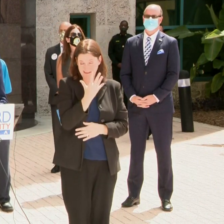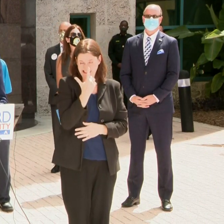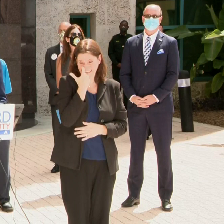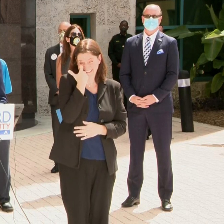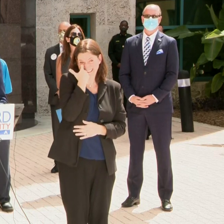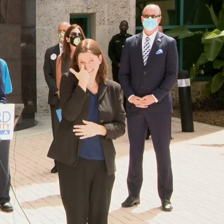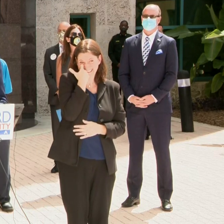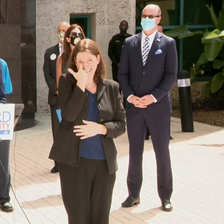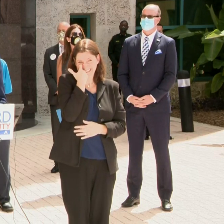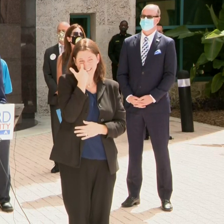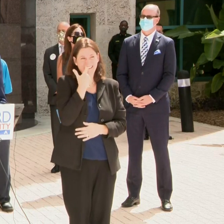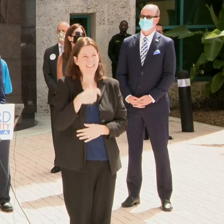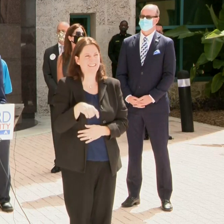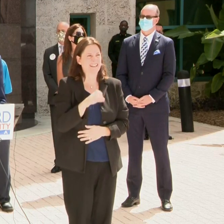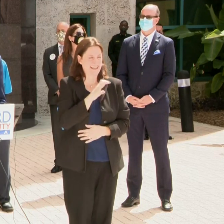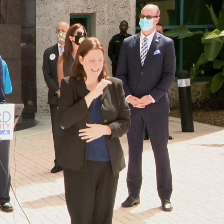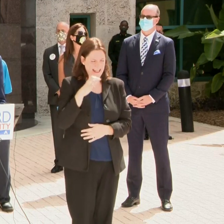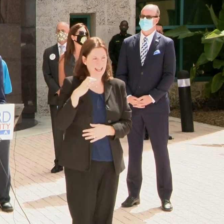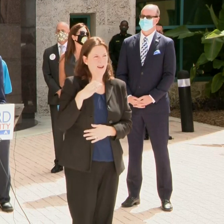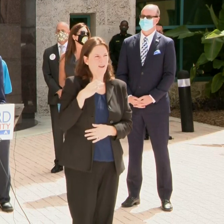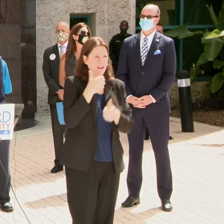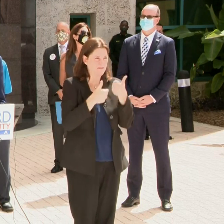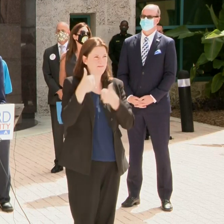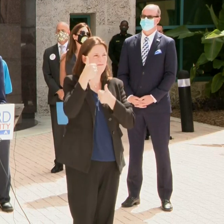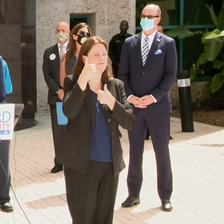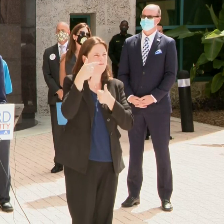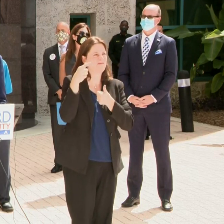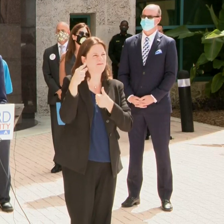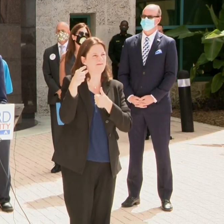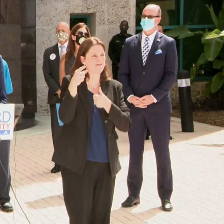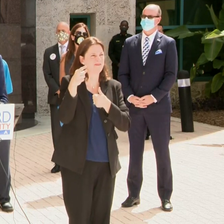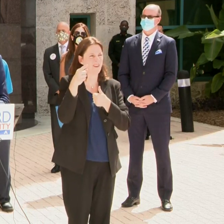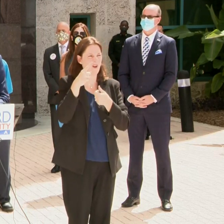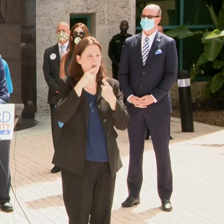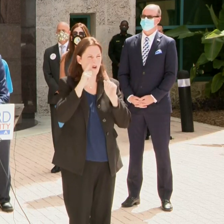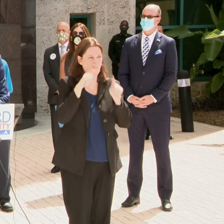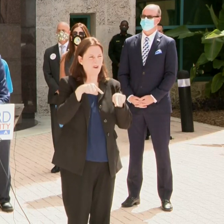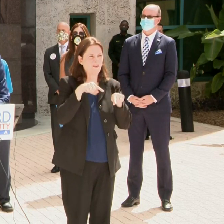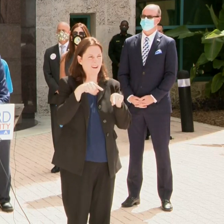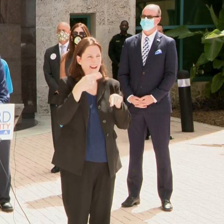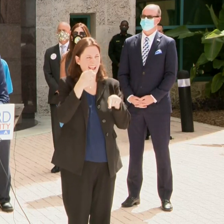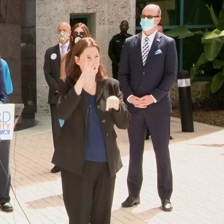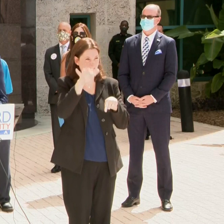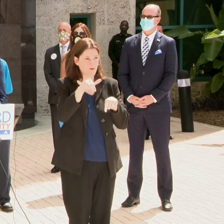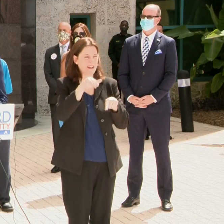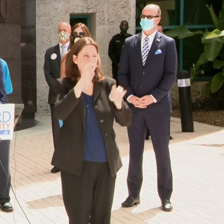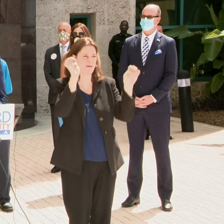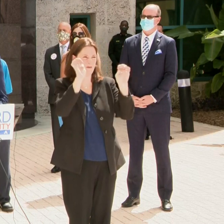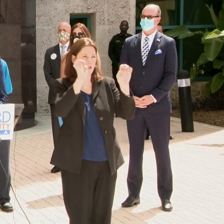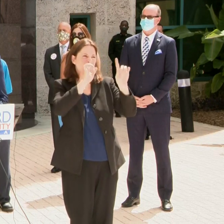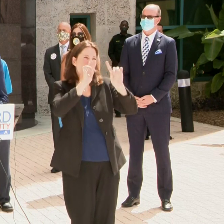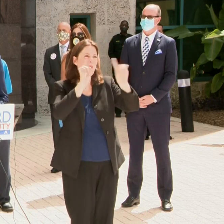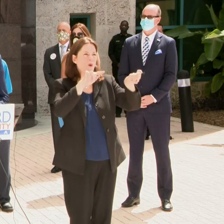County Administrator Bertha and Henry issued an emergency order 2018